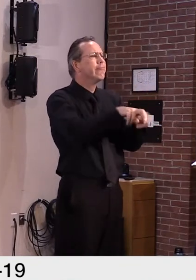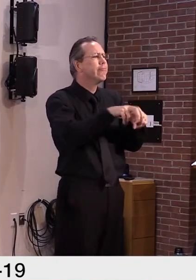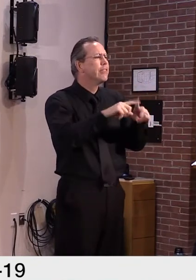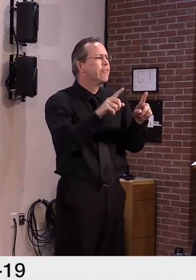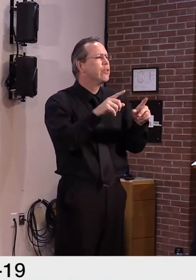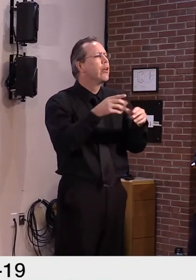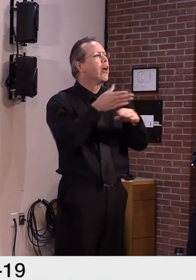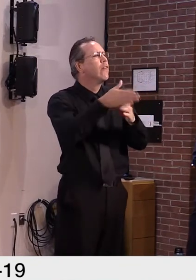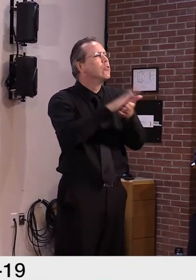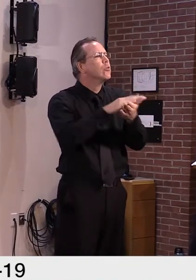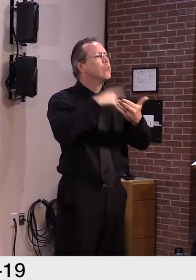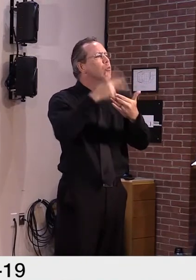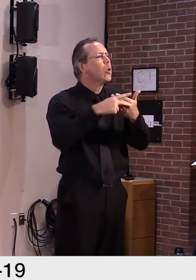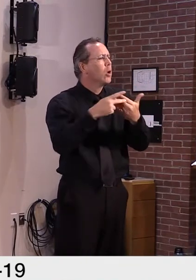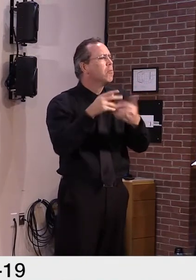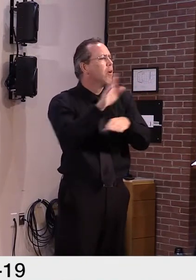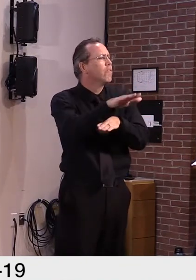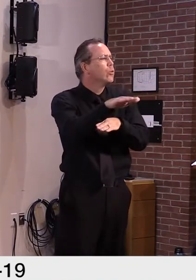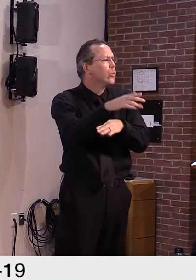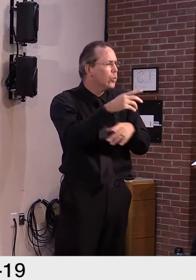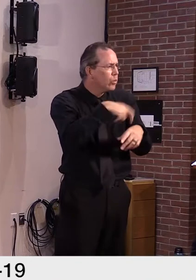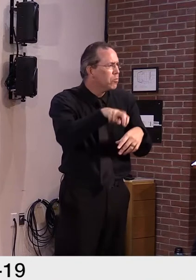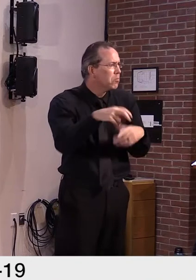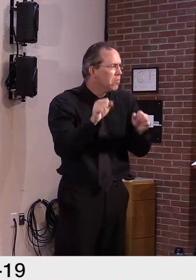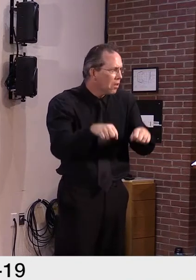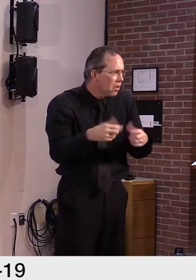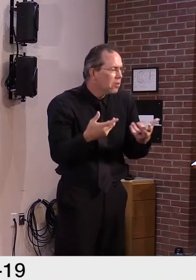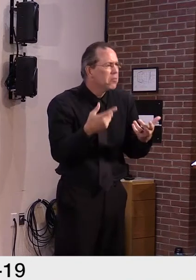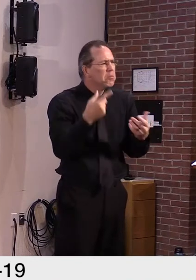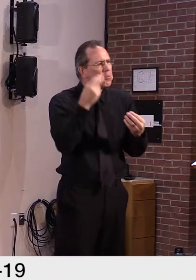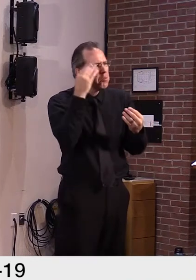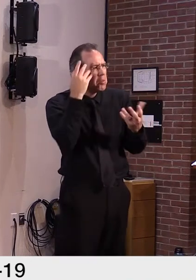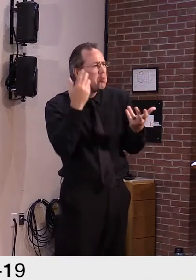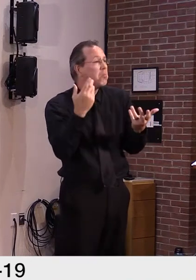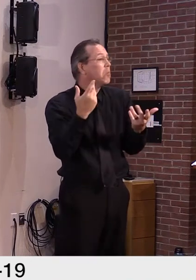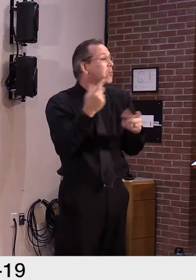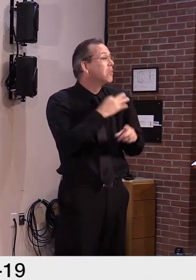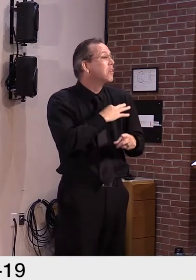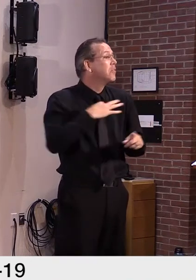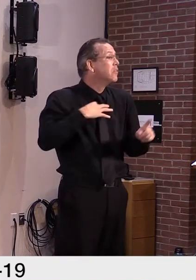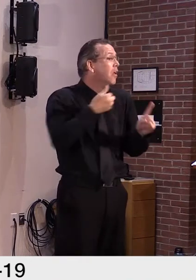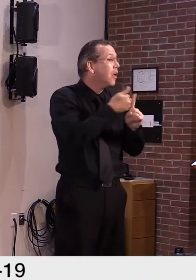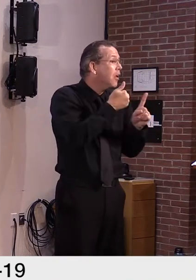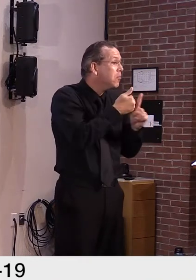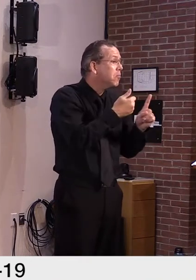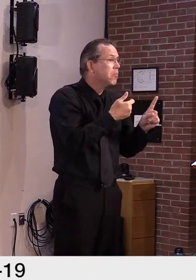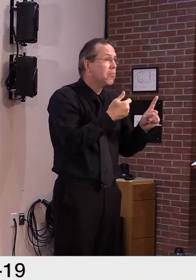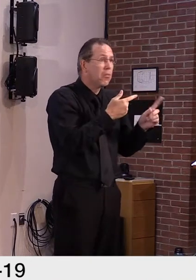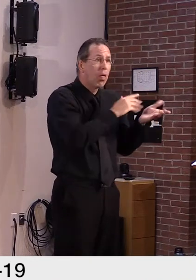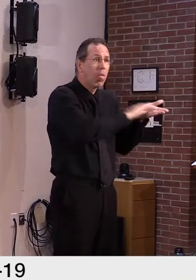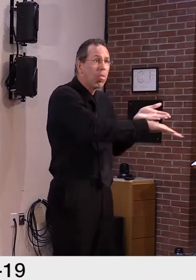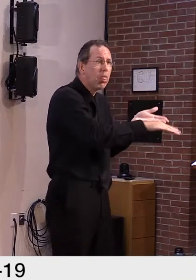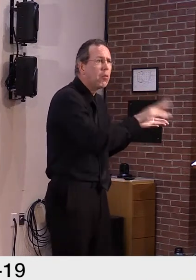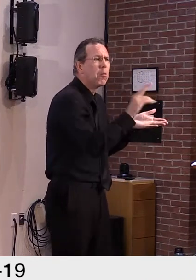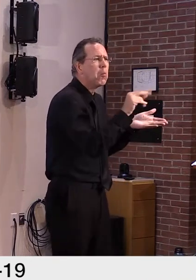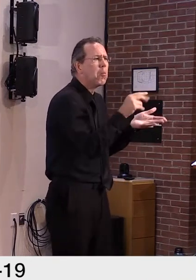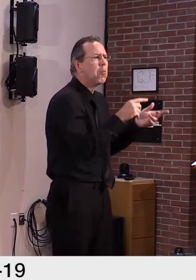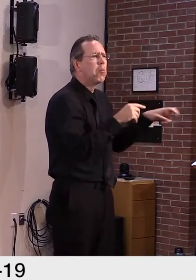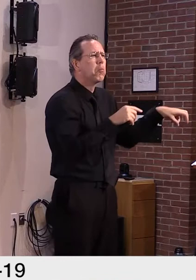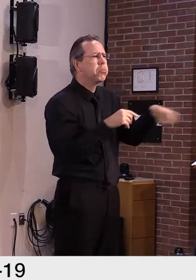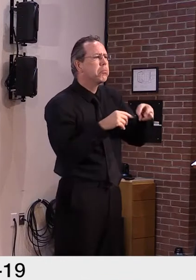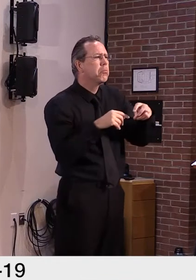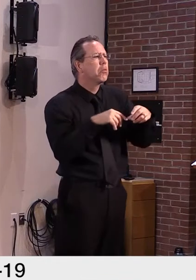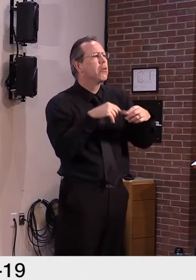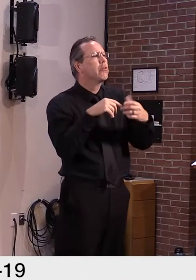afternoons. They're shifting staff into additional positions, and they are trying to be ready to reopen again